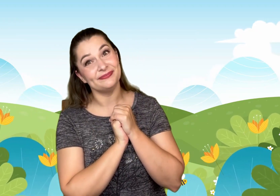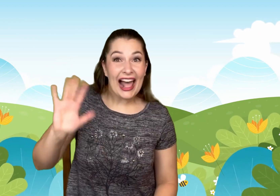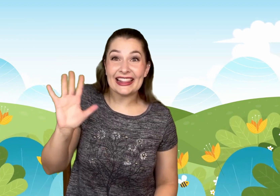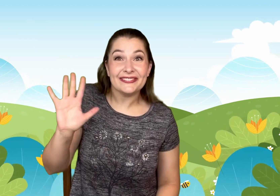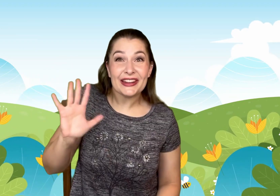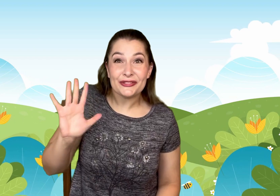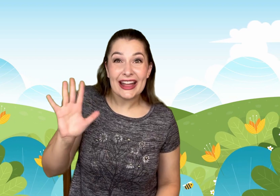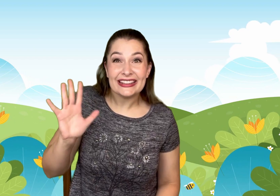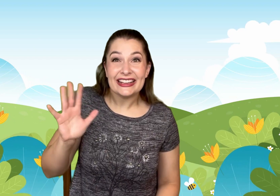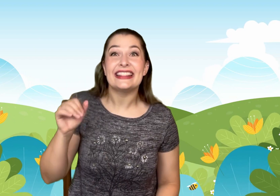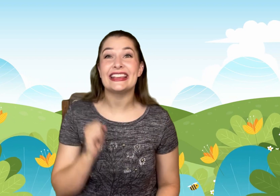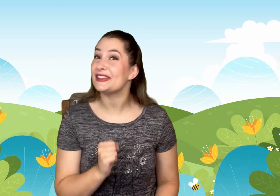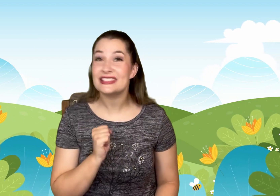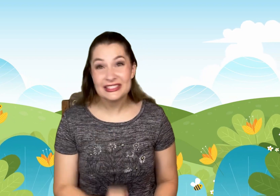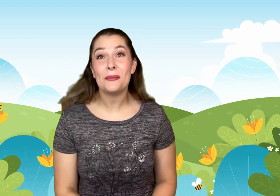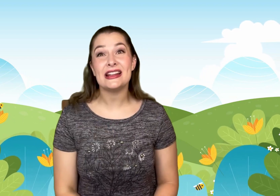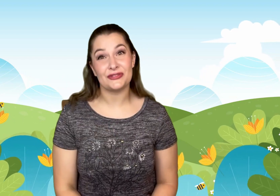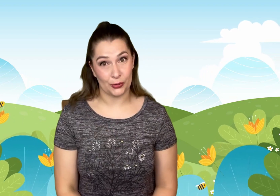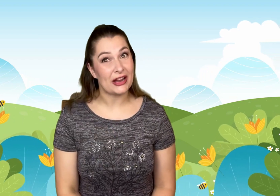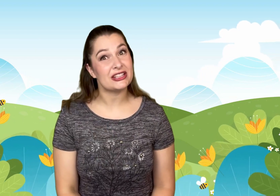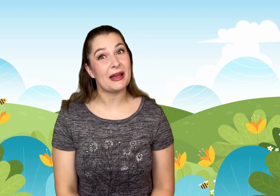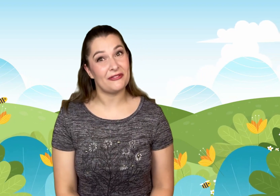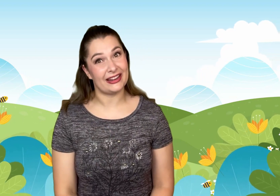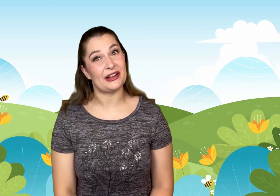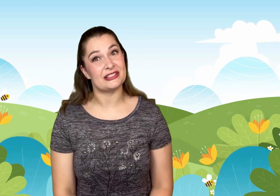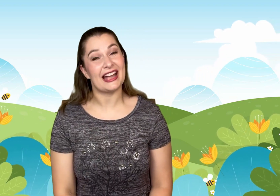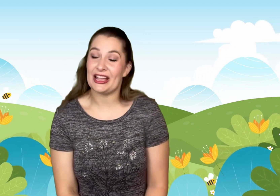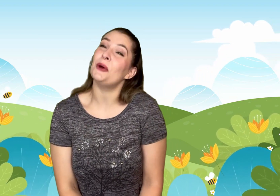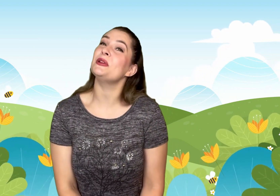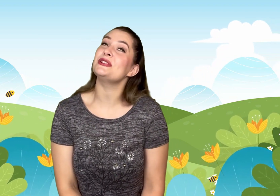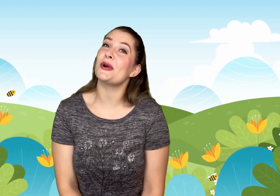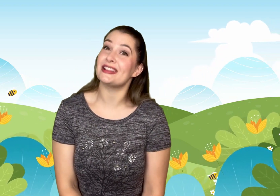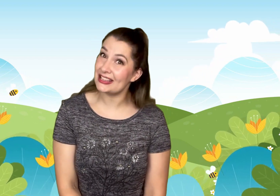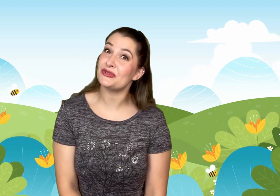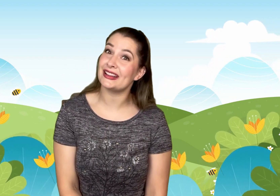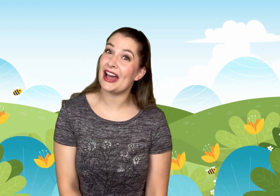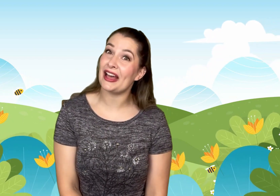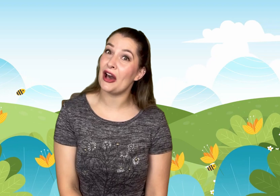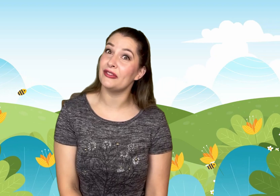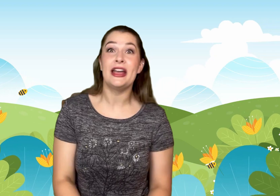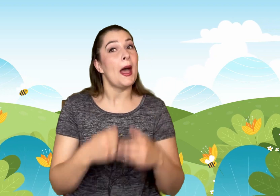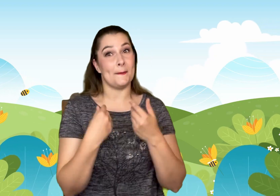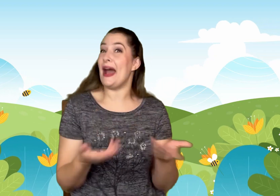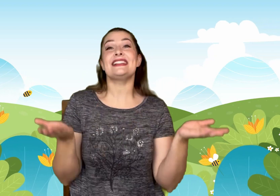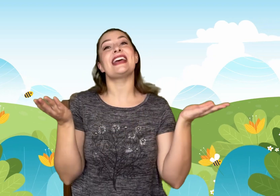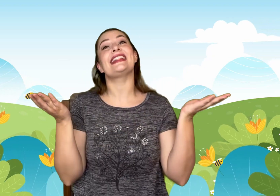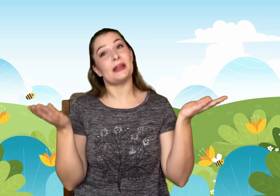Hello, my friend! Thank you so much for watching my videos! I hope you enjoyed this read-aloud of Bats at the